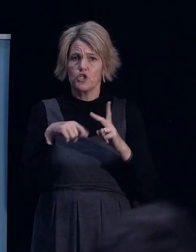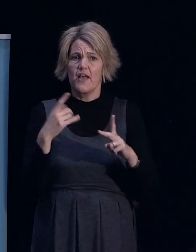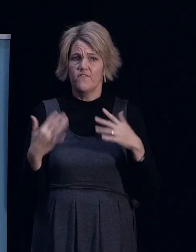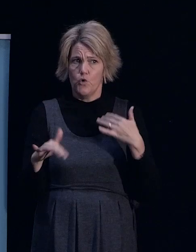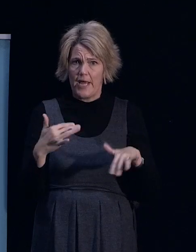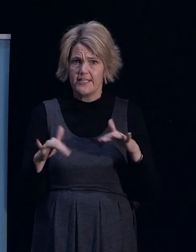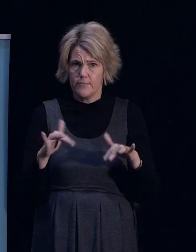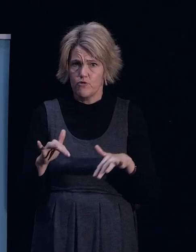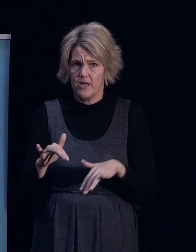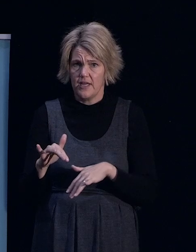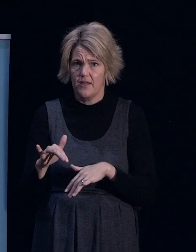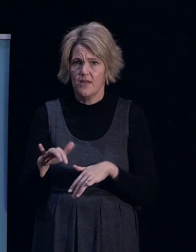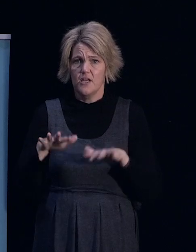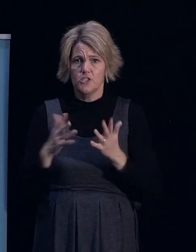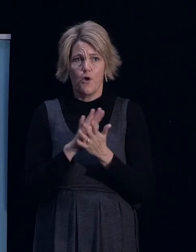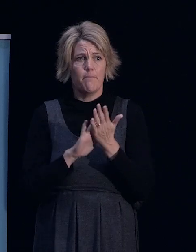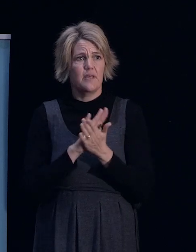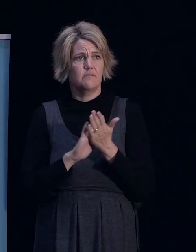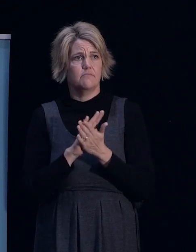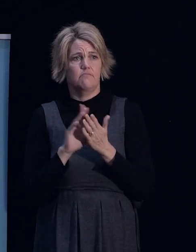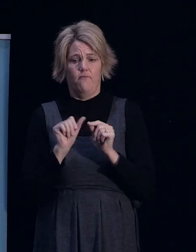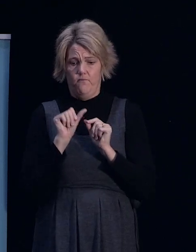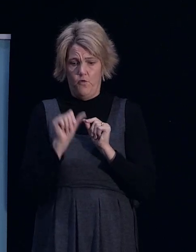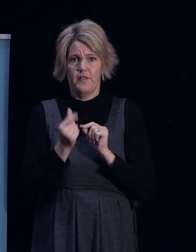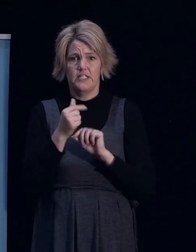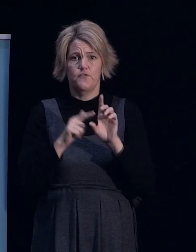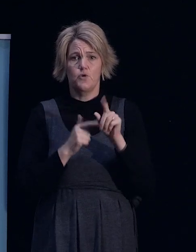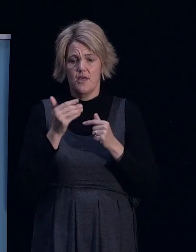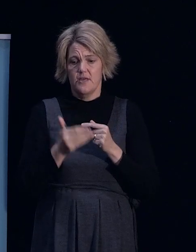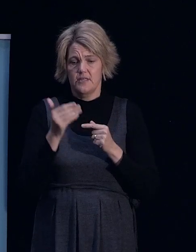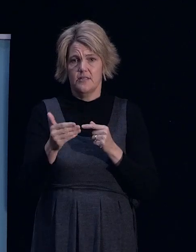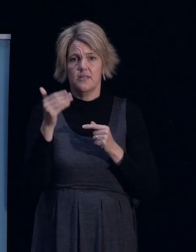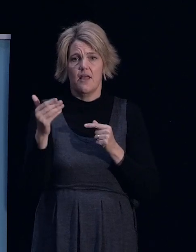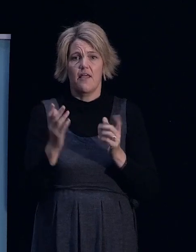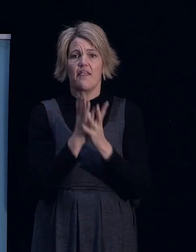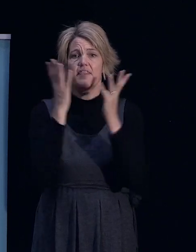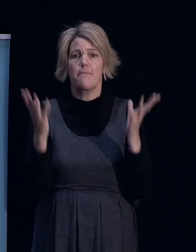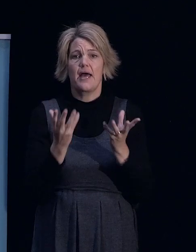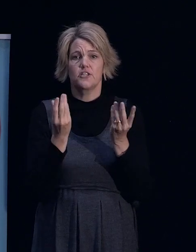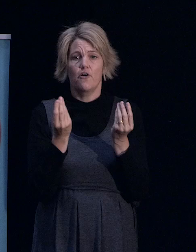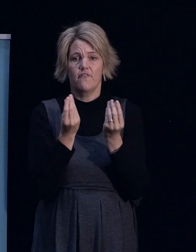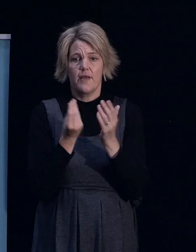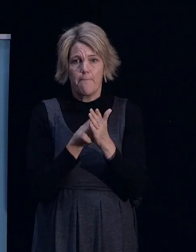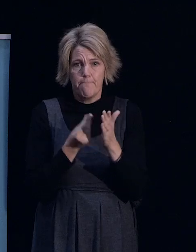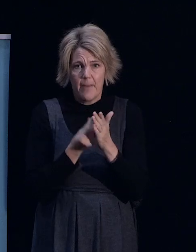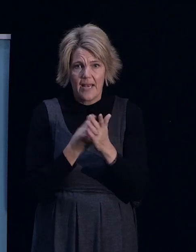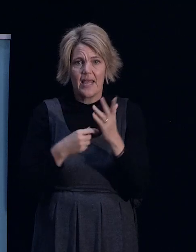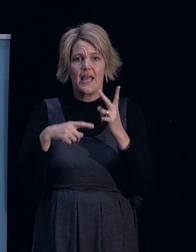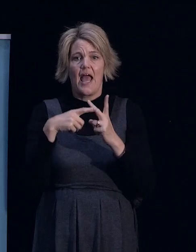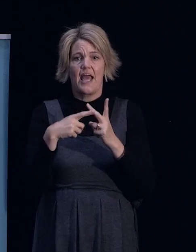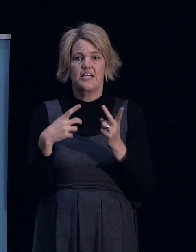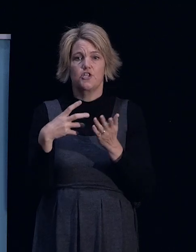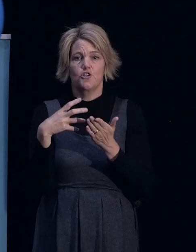for the next few years, the amount of money and resources and people that are going to be coming in